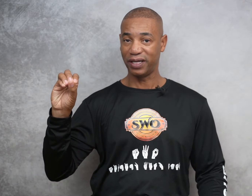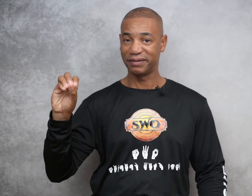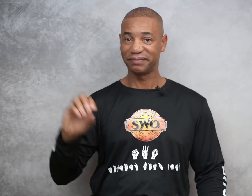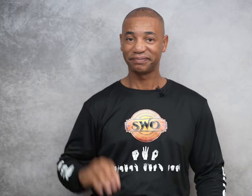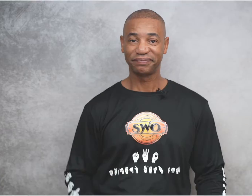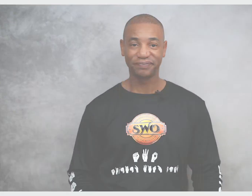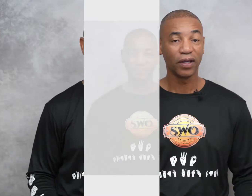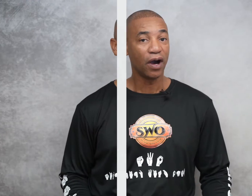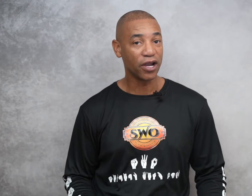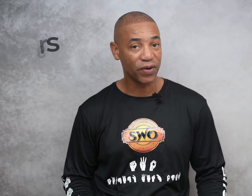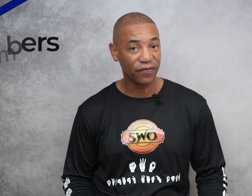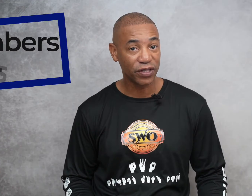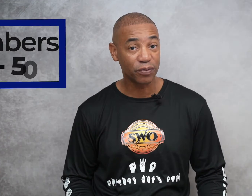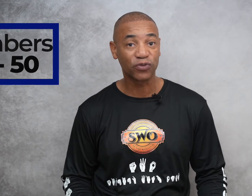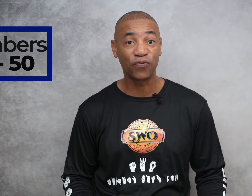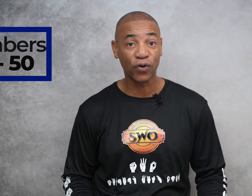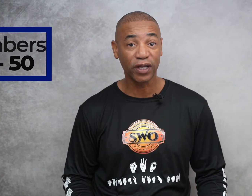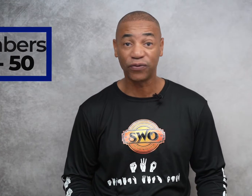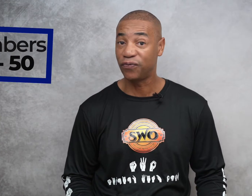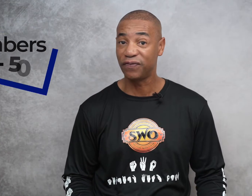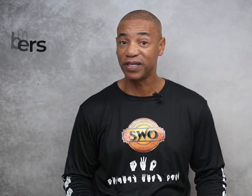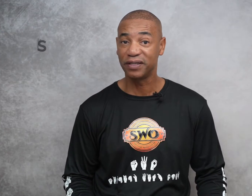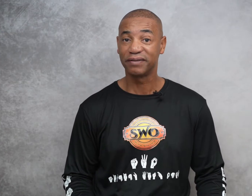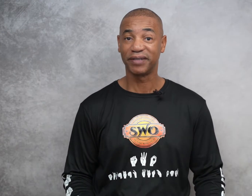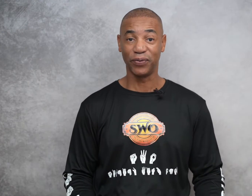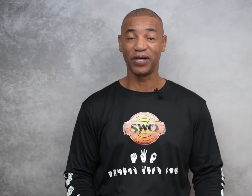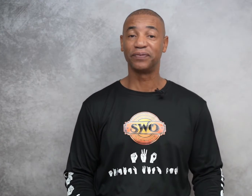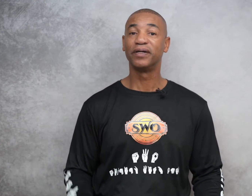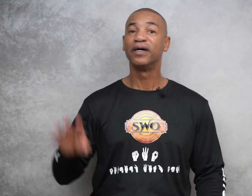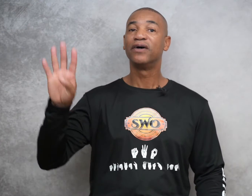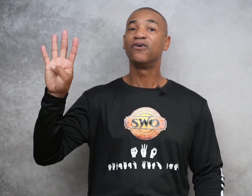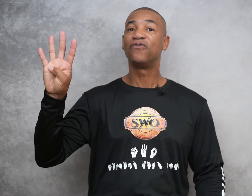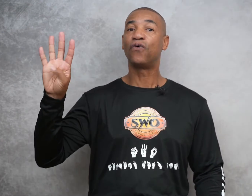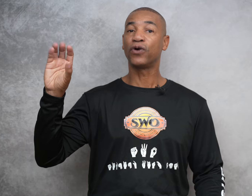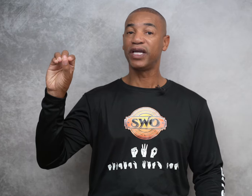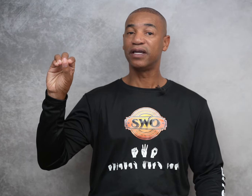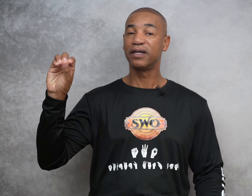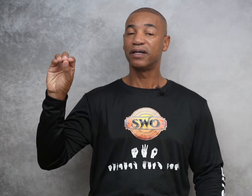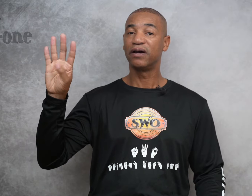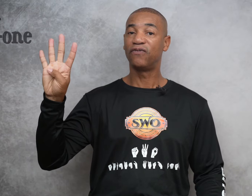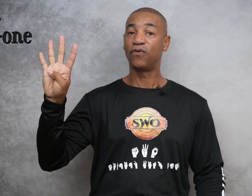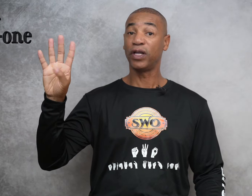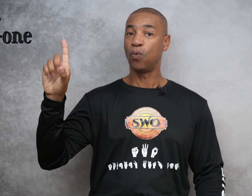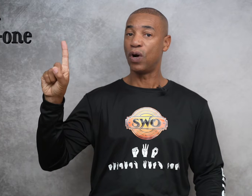Are you ready for numbers 40 through 50? Here we go. 40, 41,